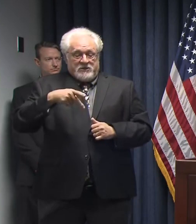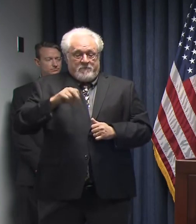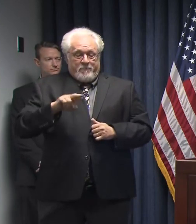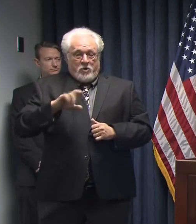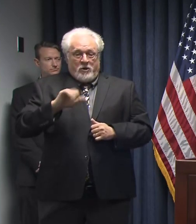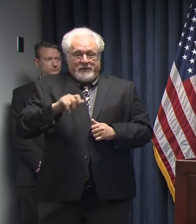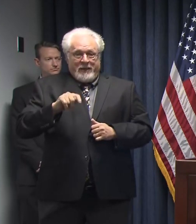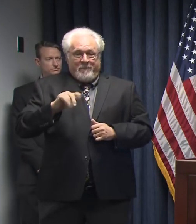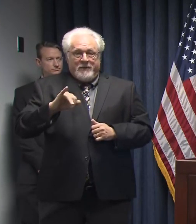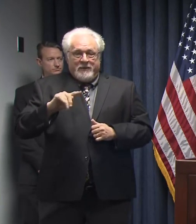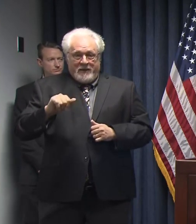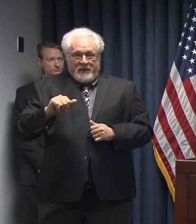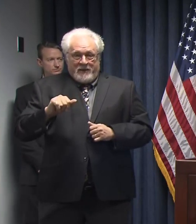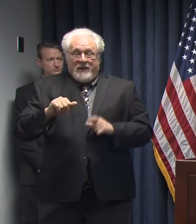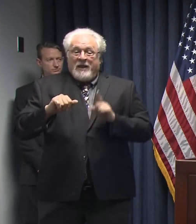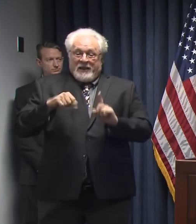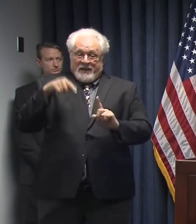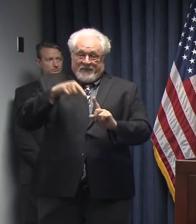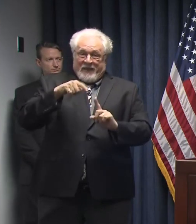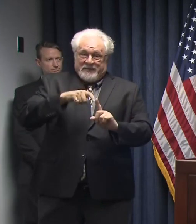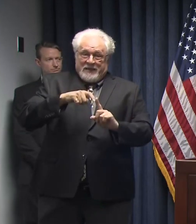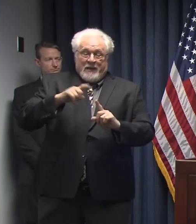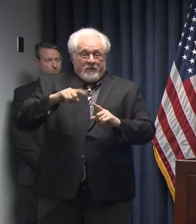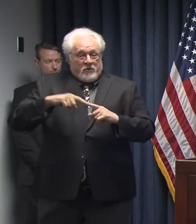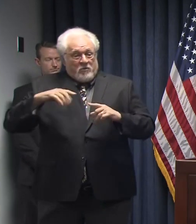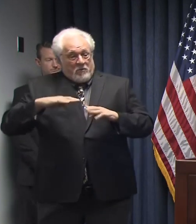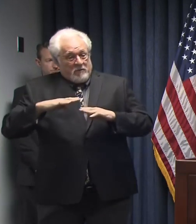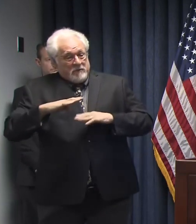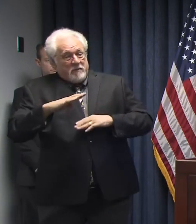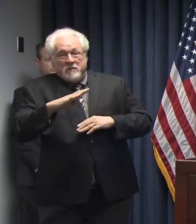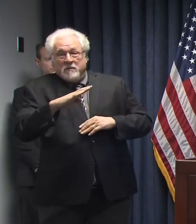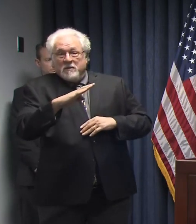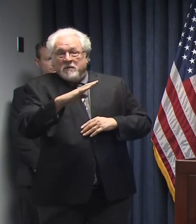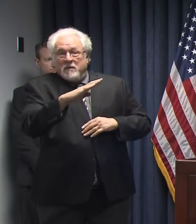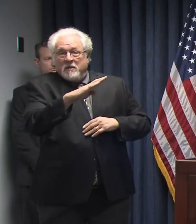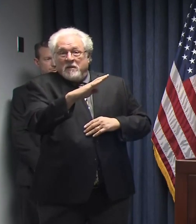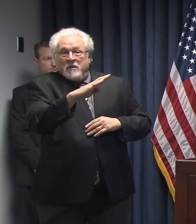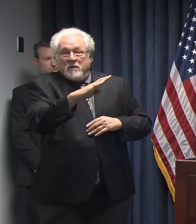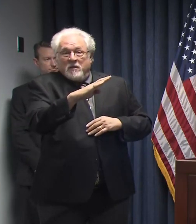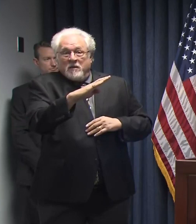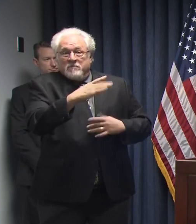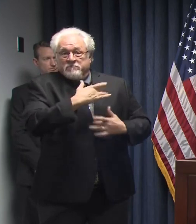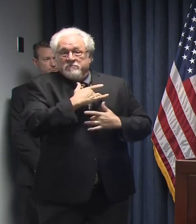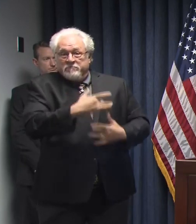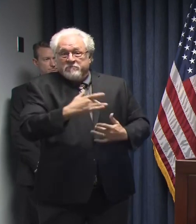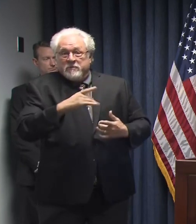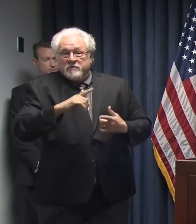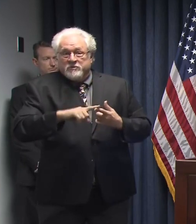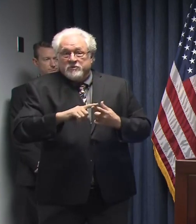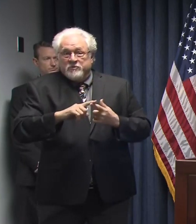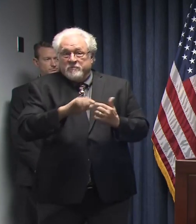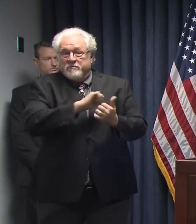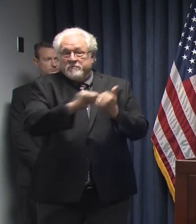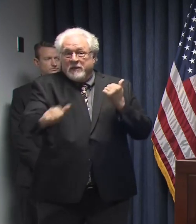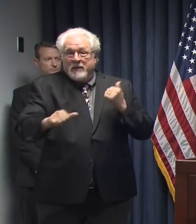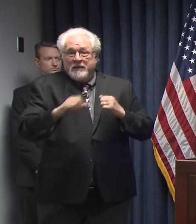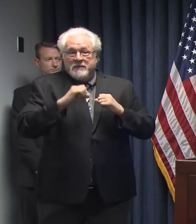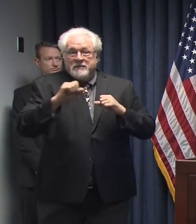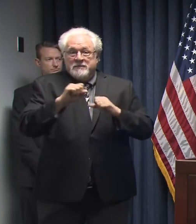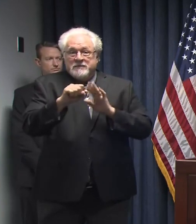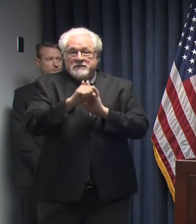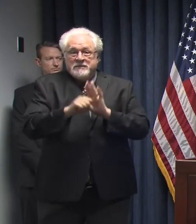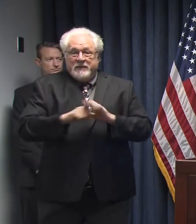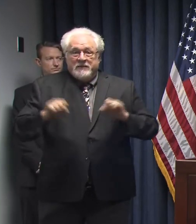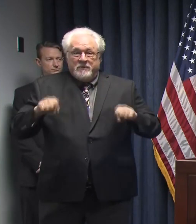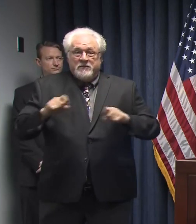means that at least at that time, and so long as you're on that trajectory, that you're very likely to exceed your state's capacity